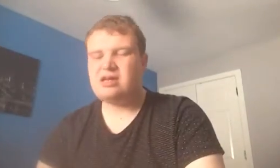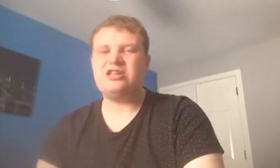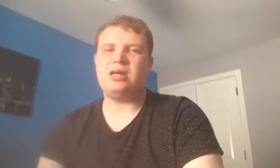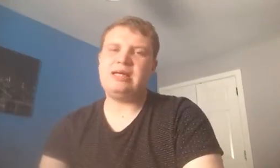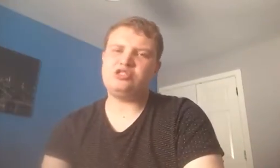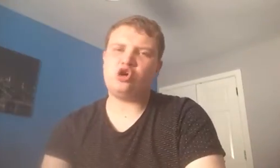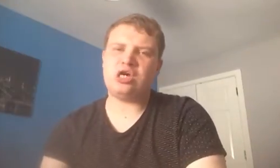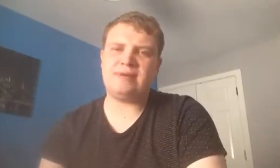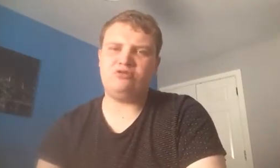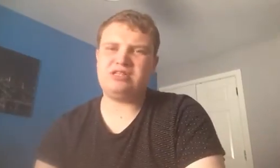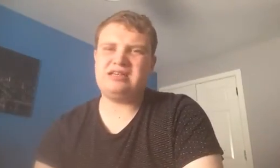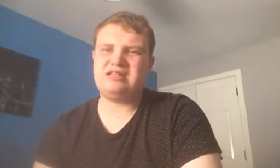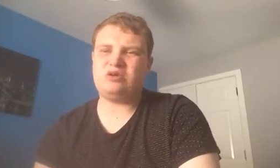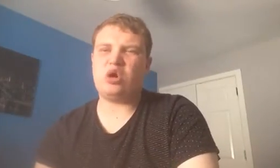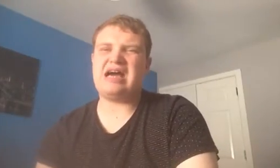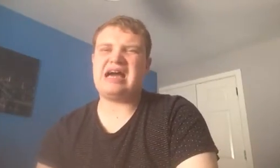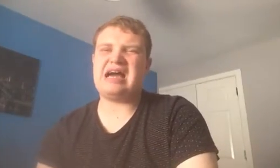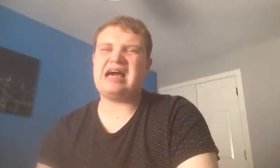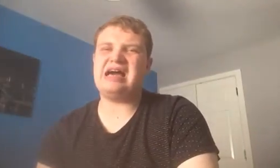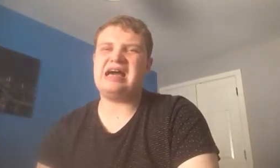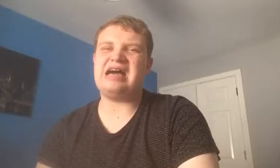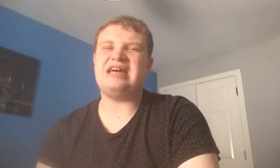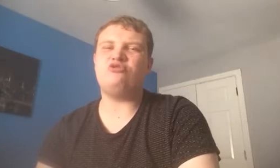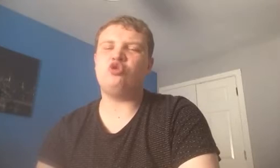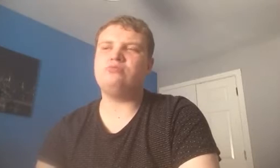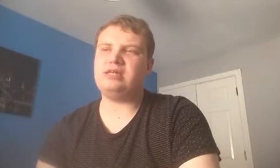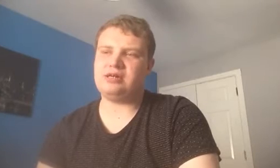Now, let's talk about, an outgoing player.